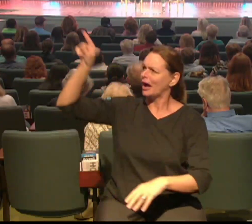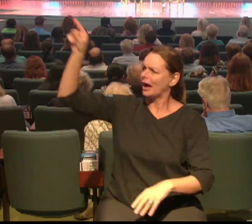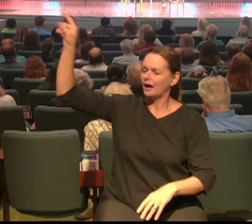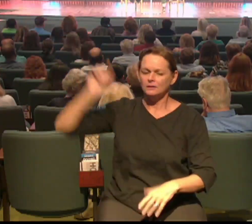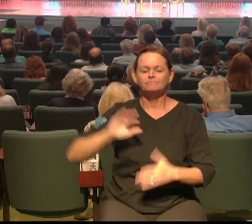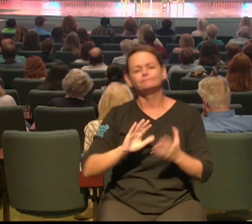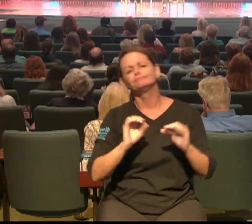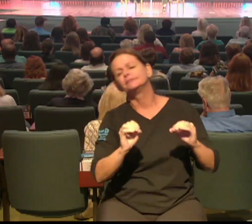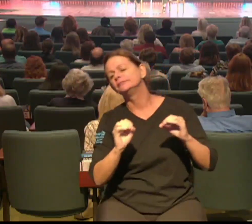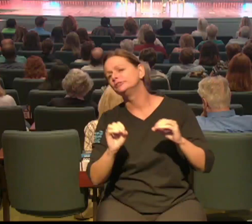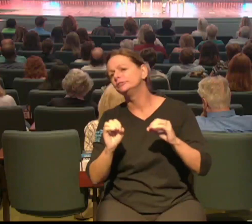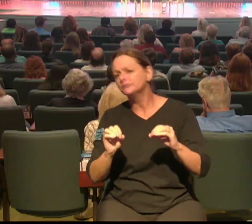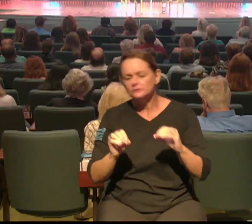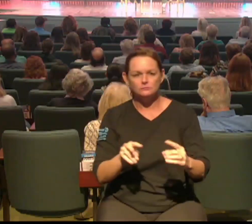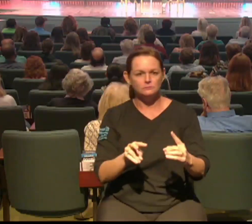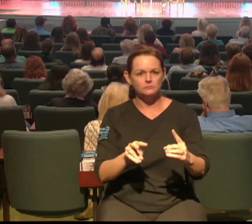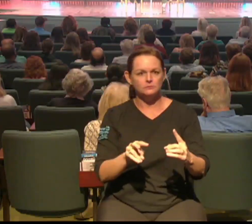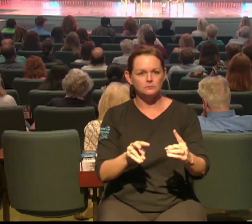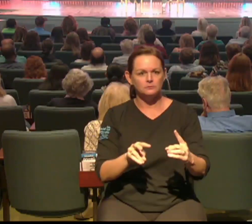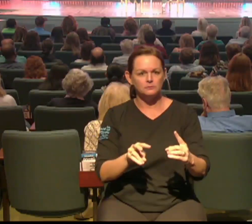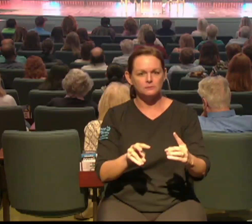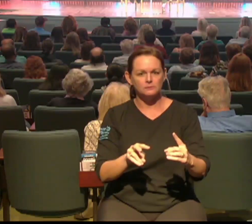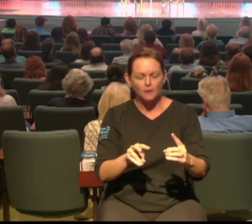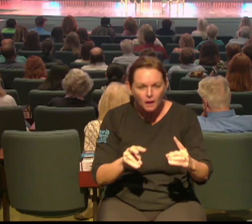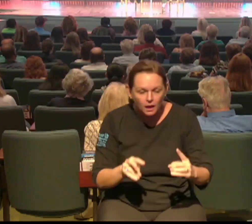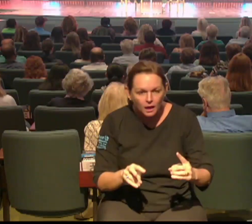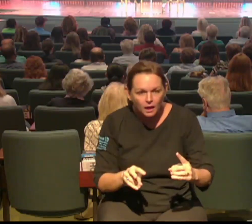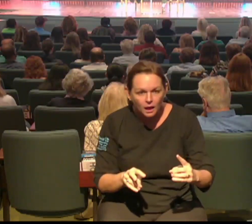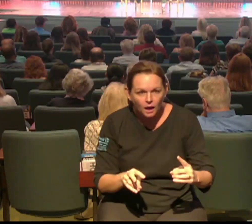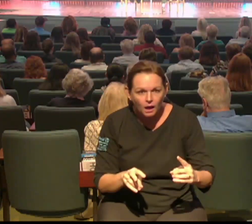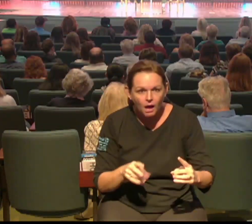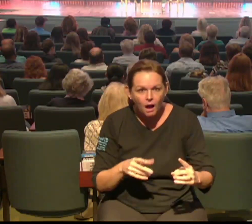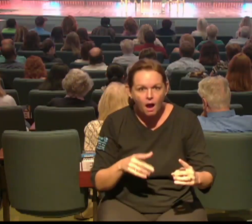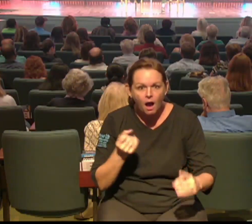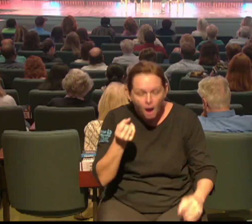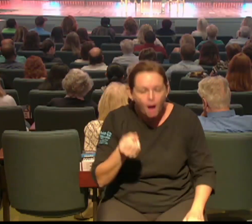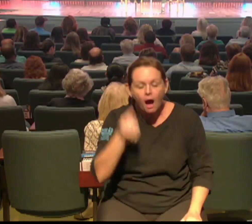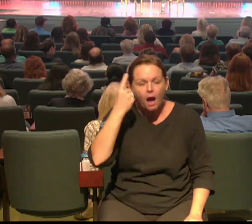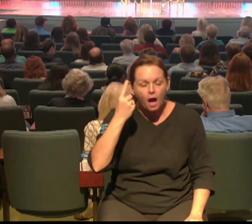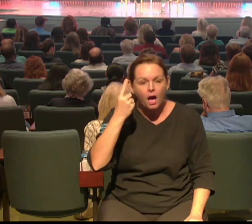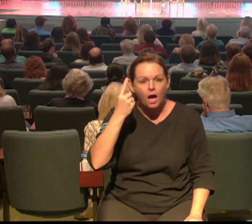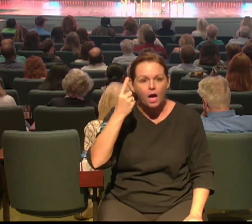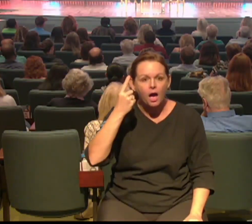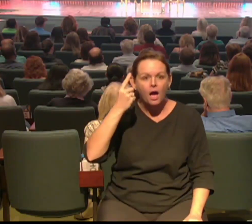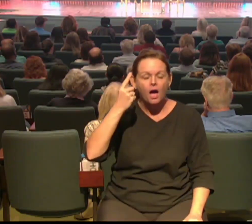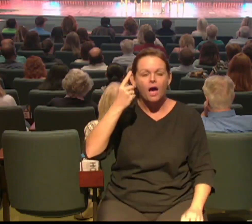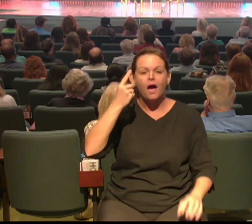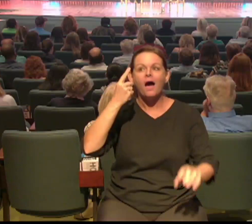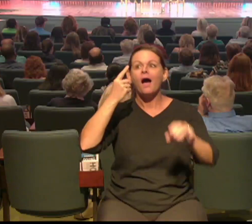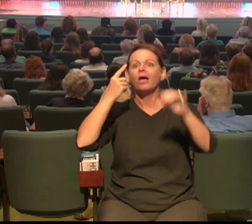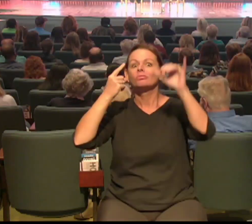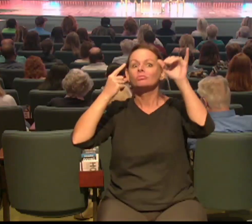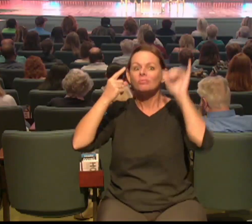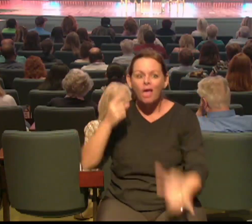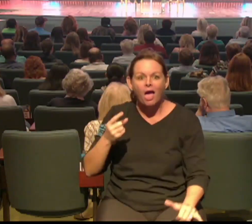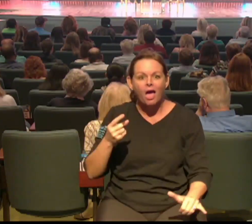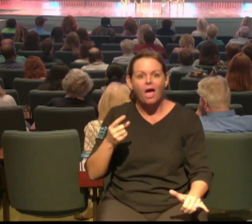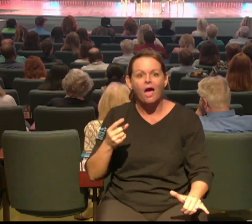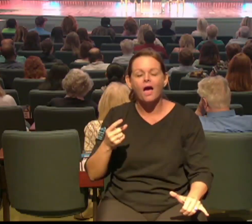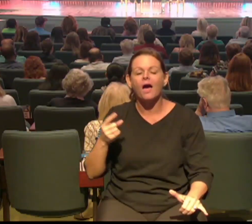for you. It might have been a student pastor at a student service. It might have been a friend who invited you to church. All of us have someone that saw